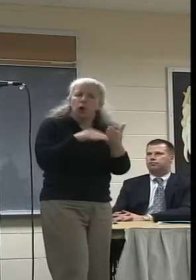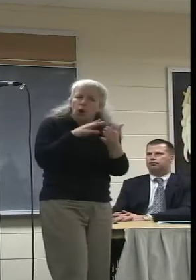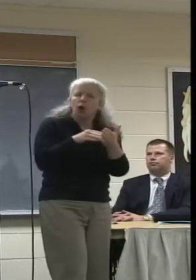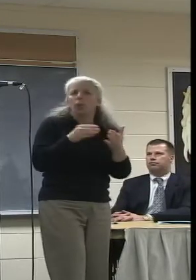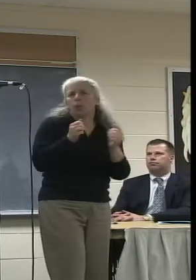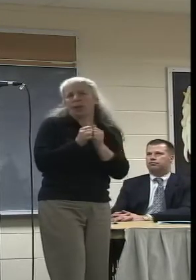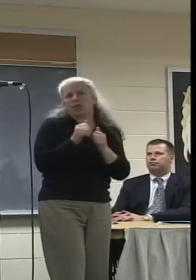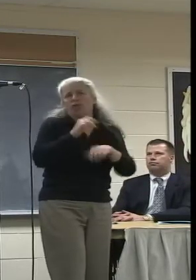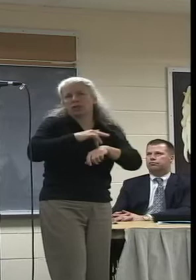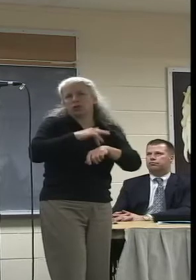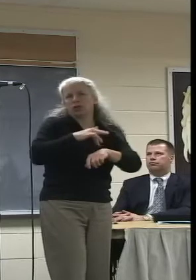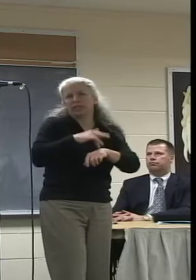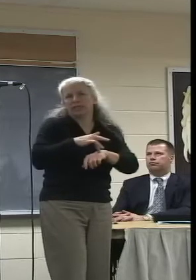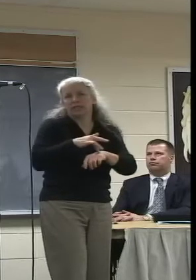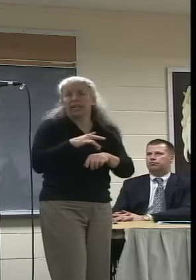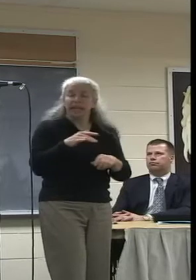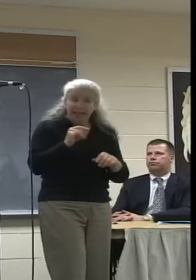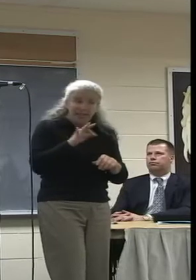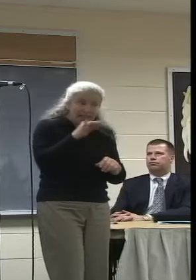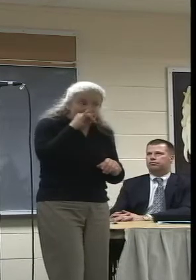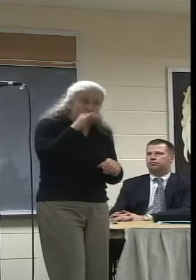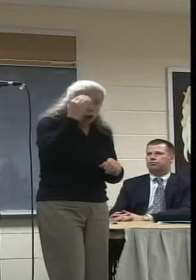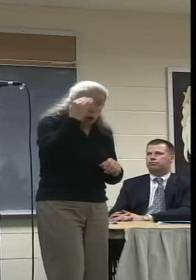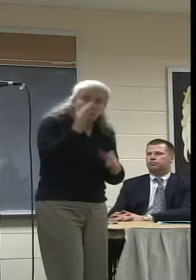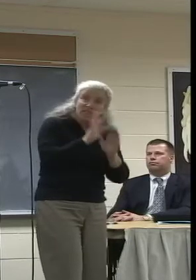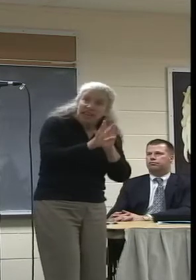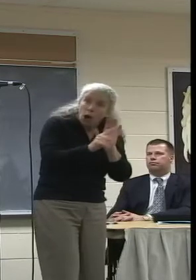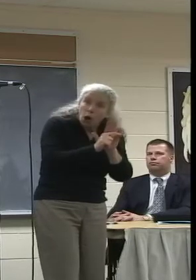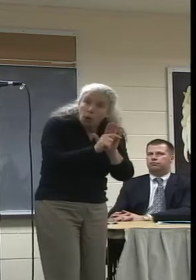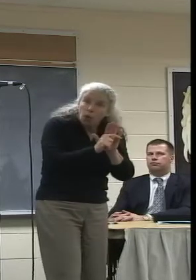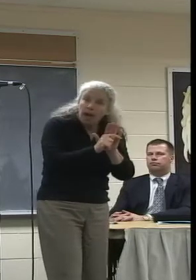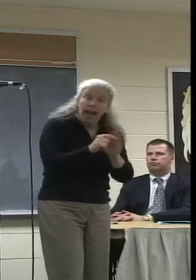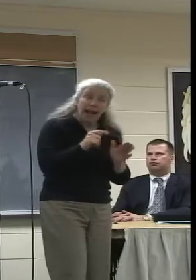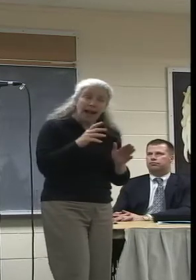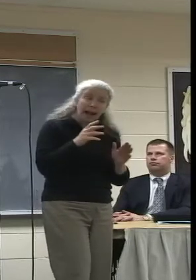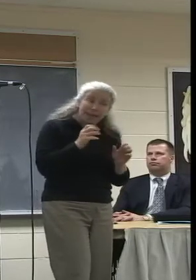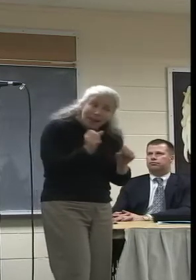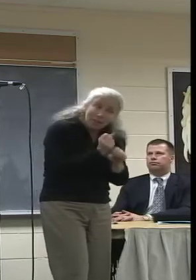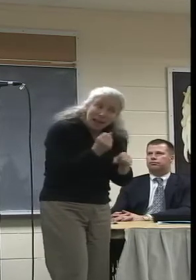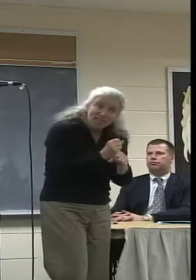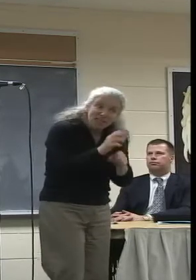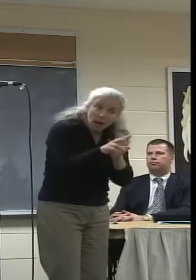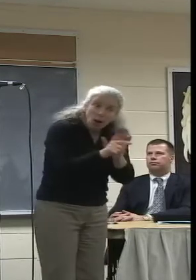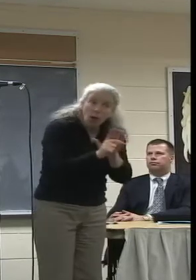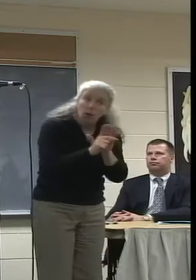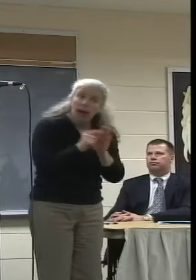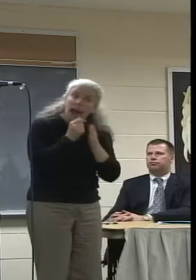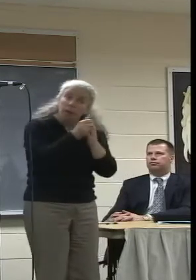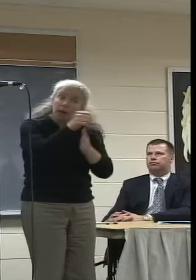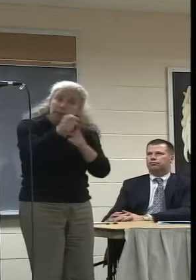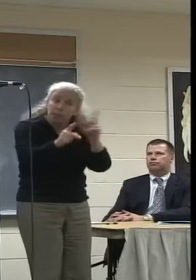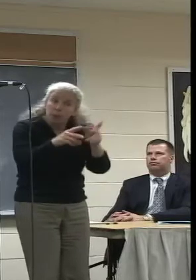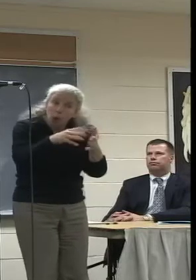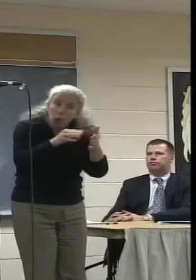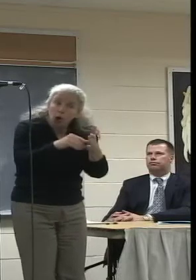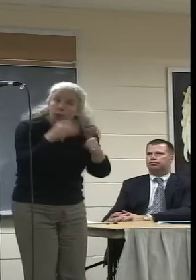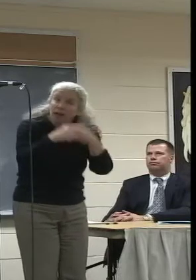work with video and learn how to make video and help others to learn, just fantastic opportunities.